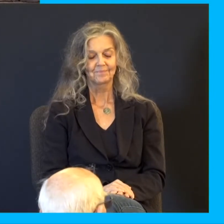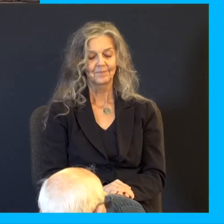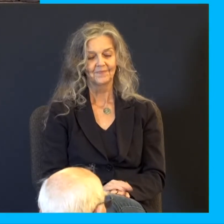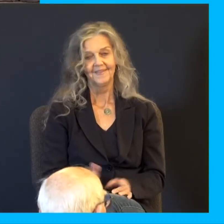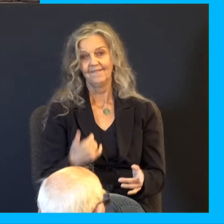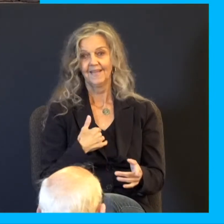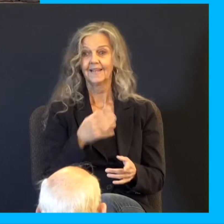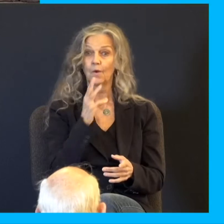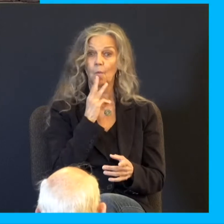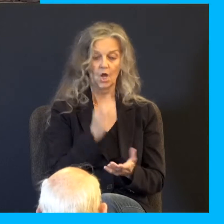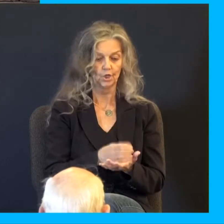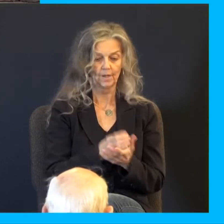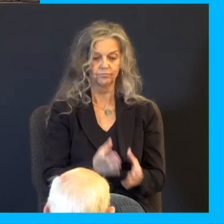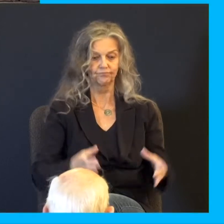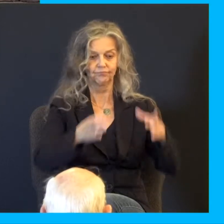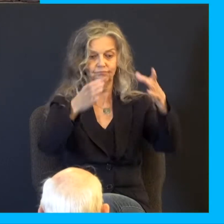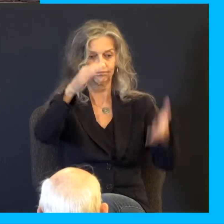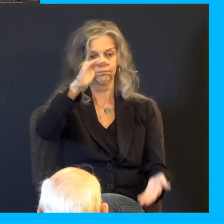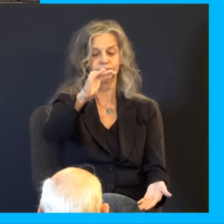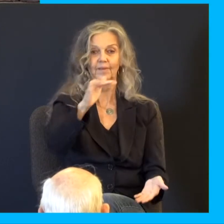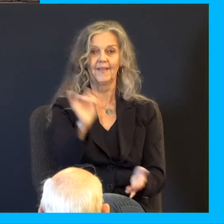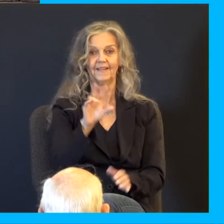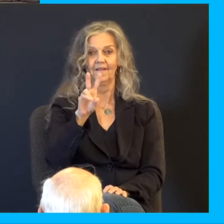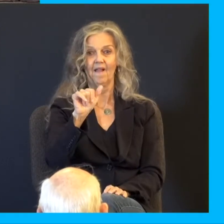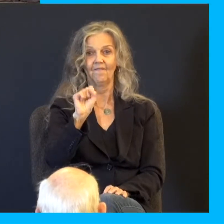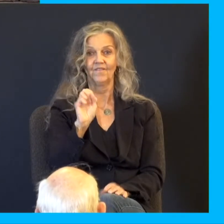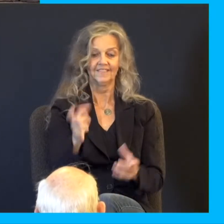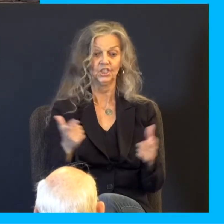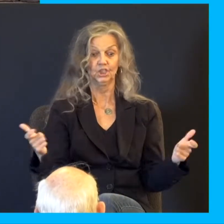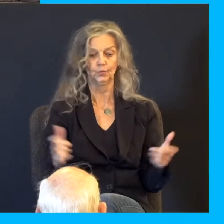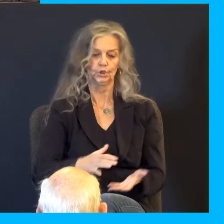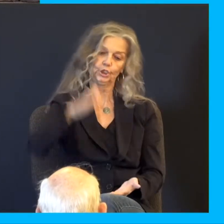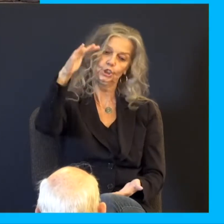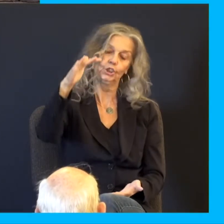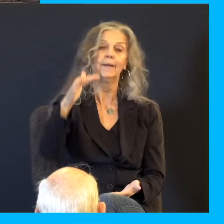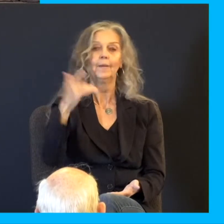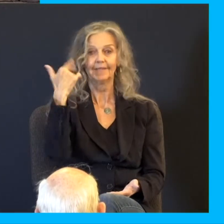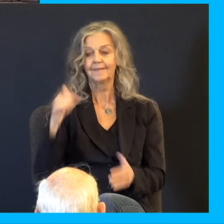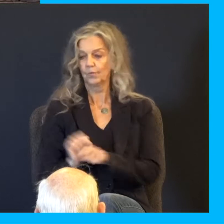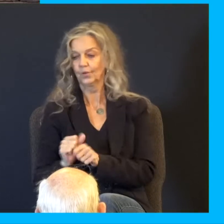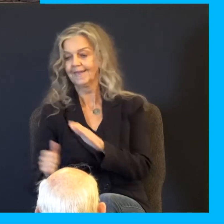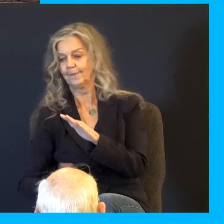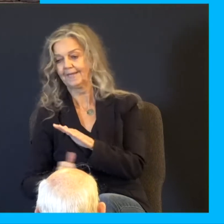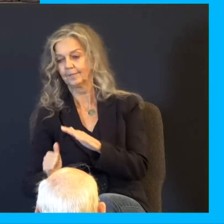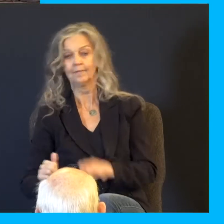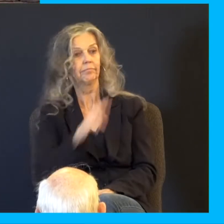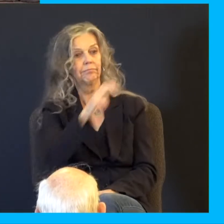have been basically vases, because I work in a basement office, where I go up and down, up and down. And they always get broken, and I try to find another one. But, you know, a lot of people have their own, hey,